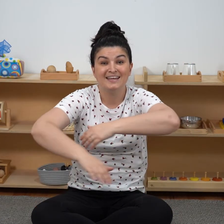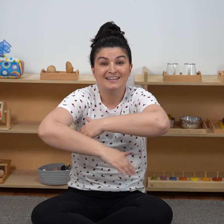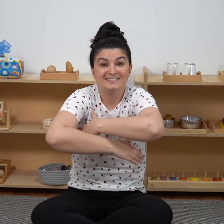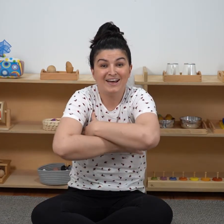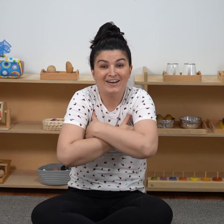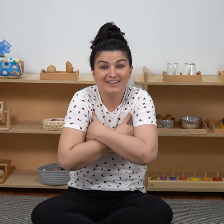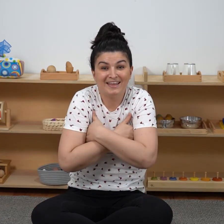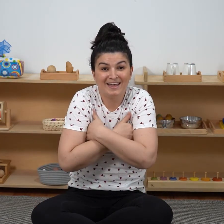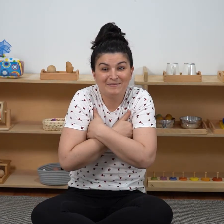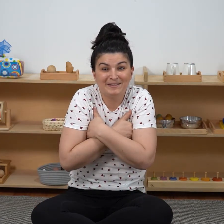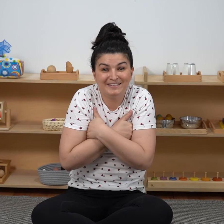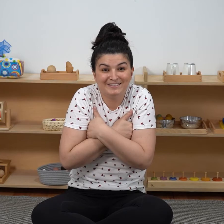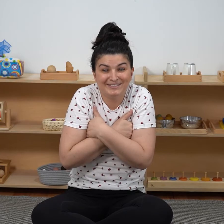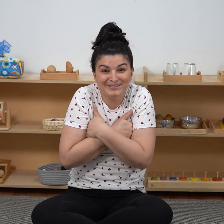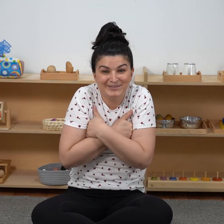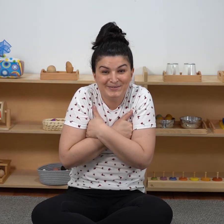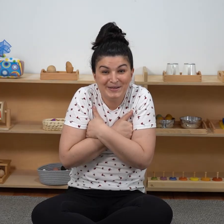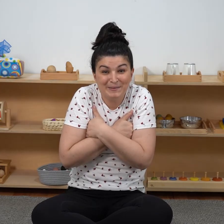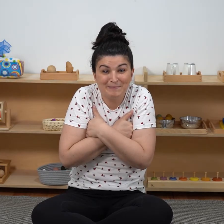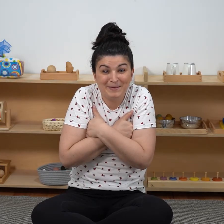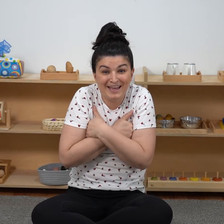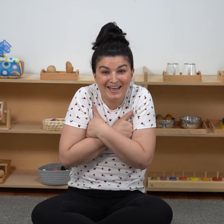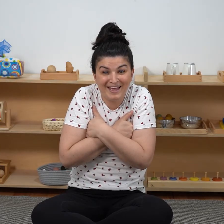tuck them into bed.